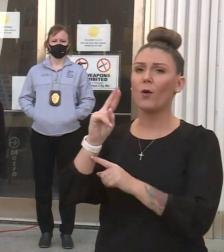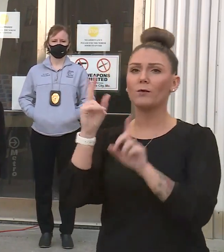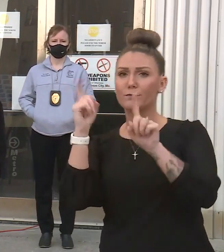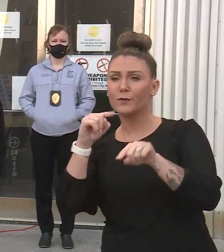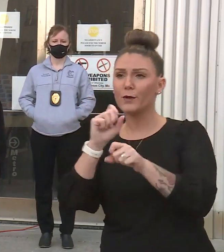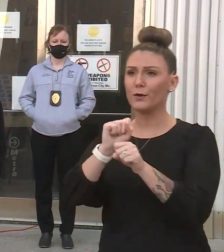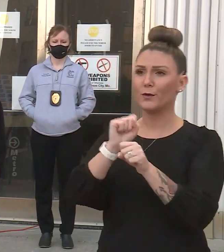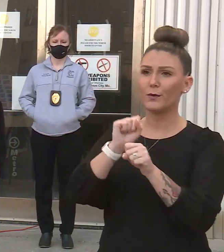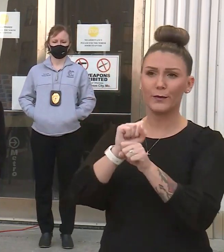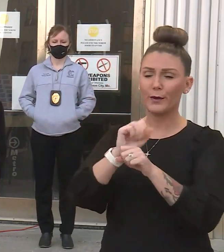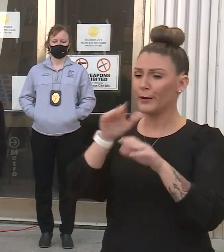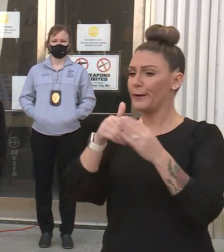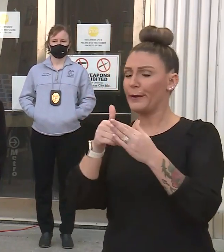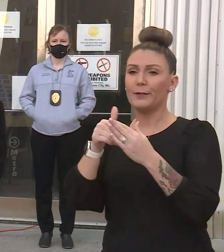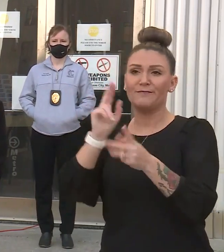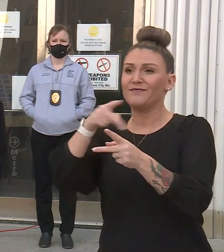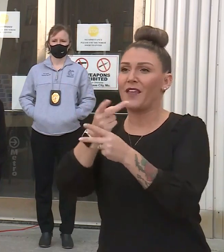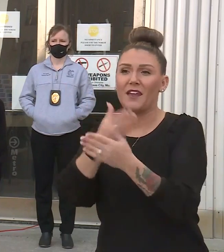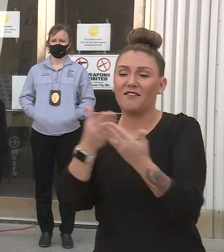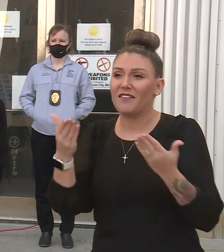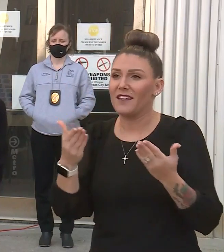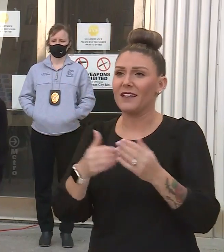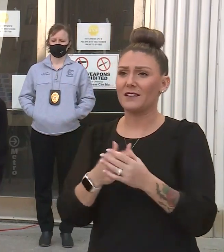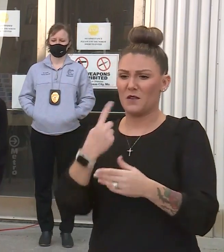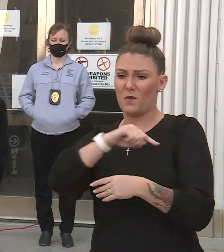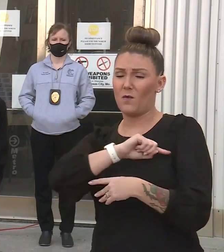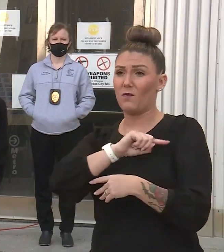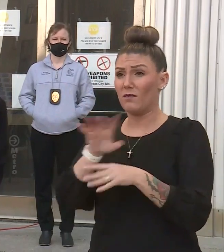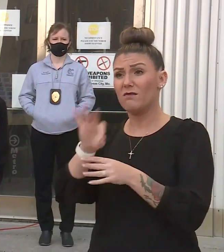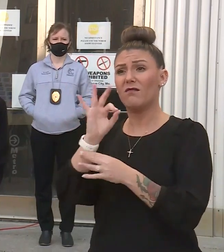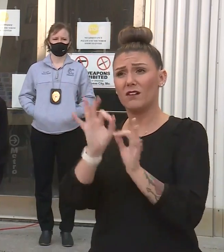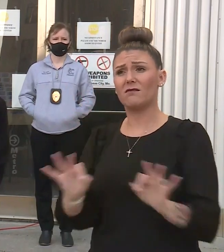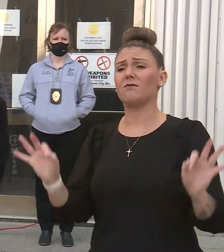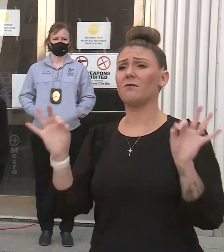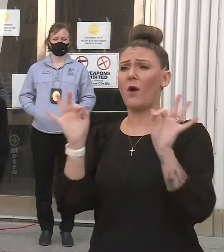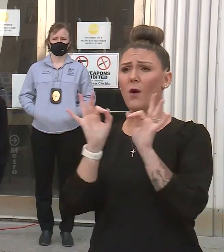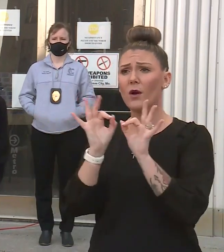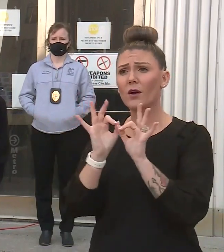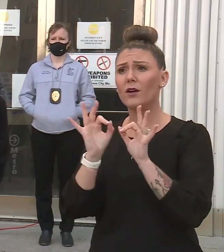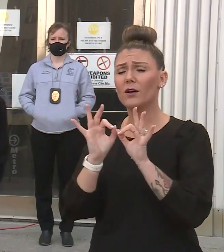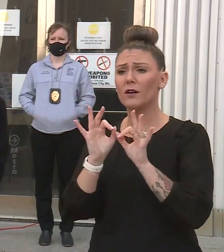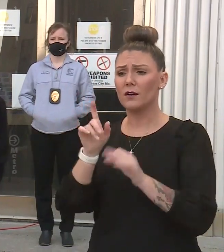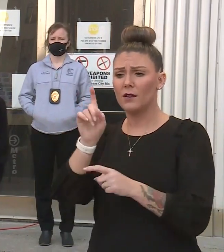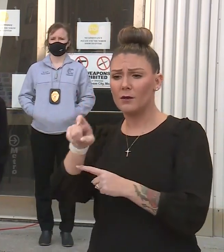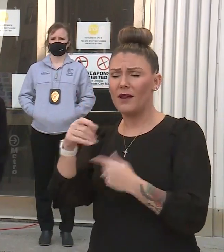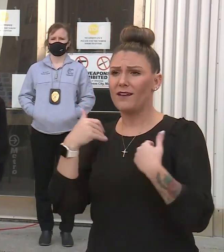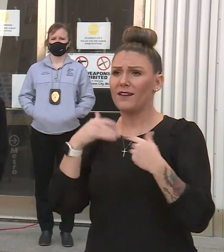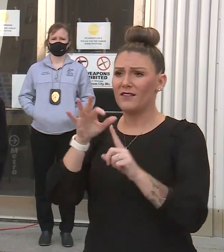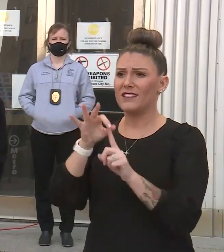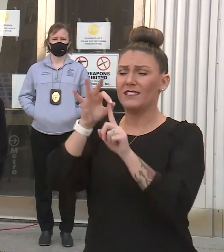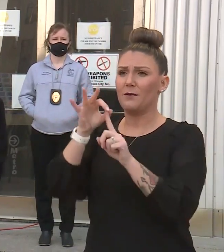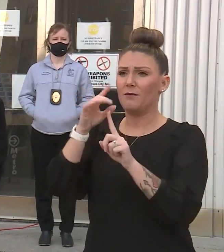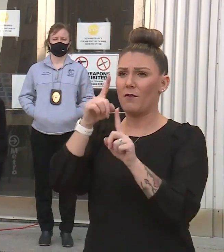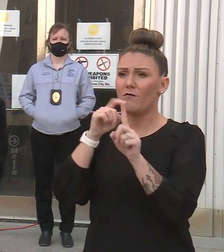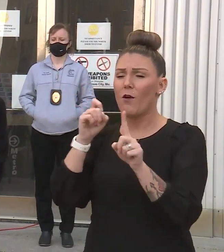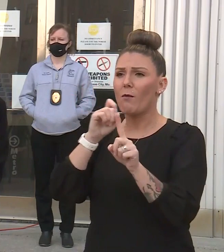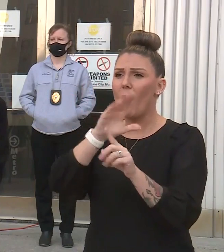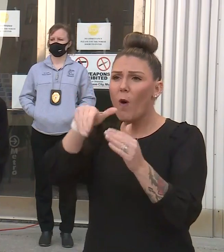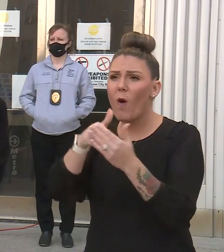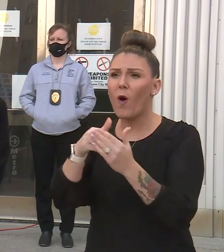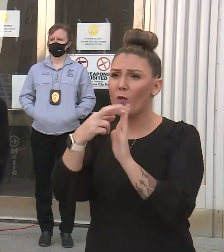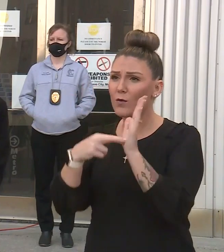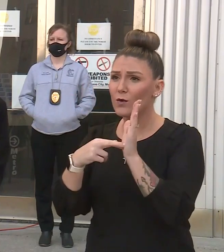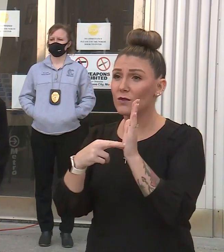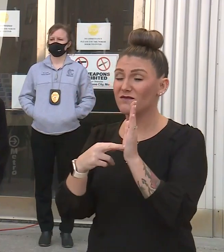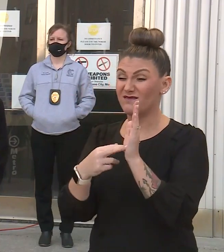work and do all types of issues and things, we found it important to have them exempted from all of our rules. I think